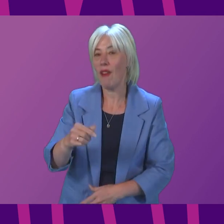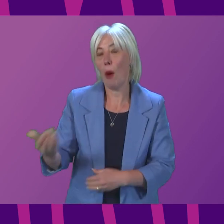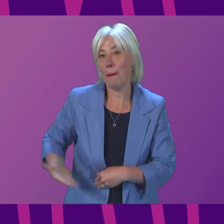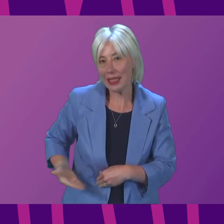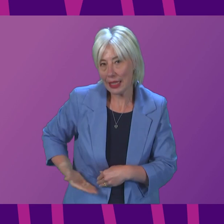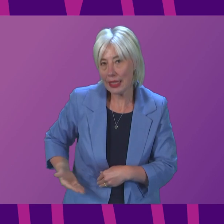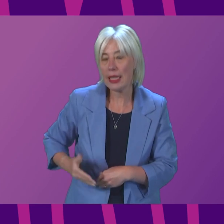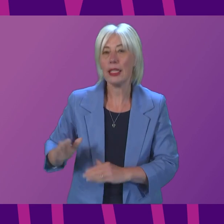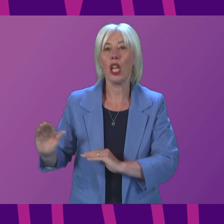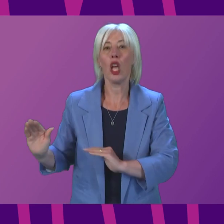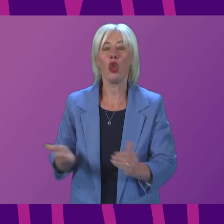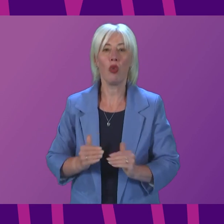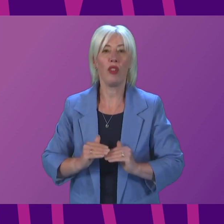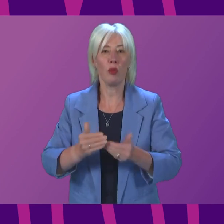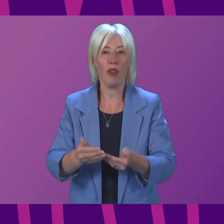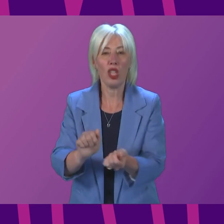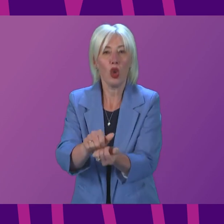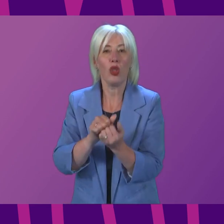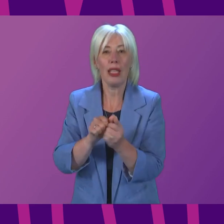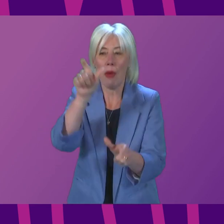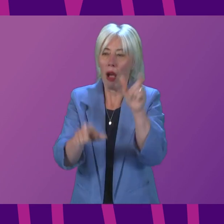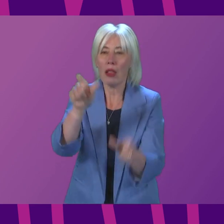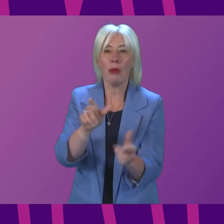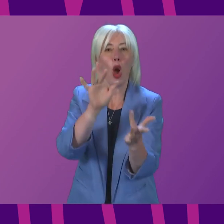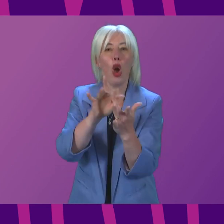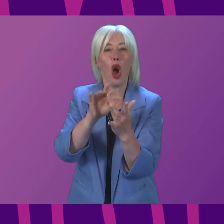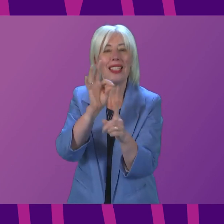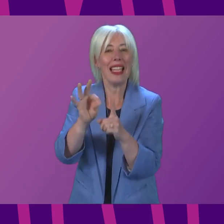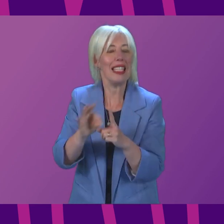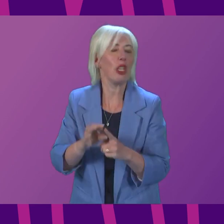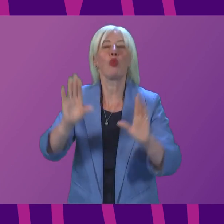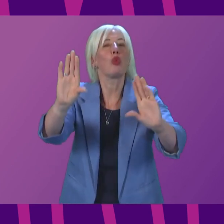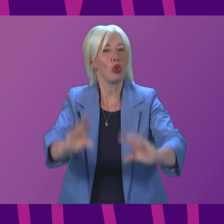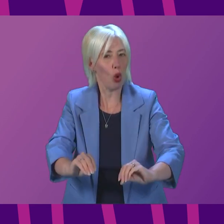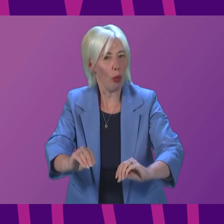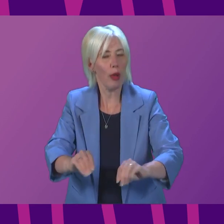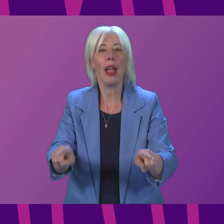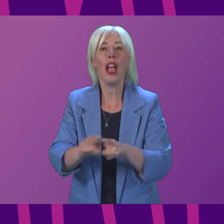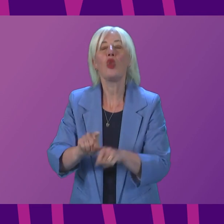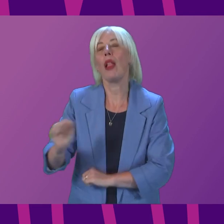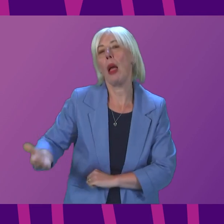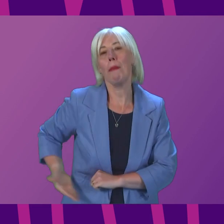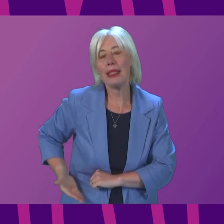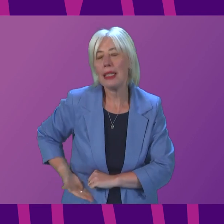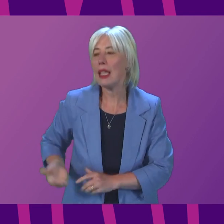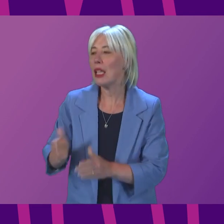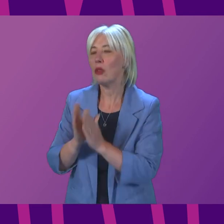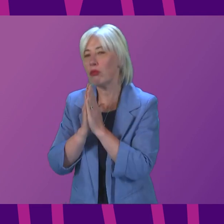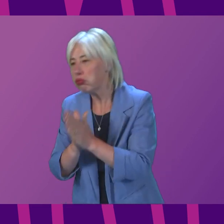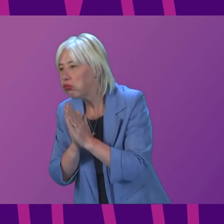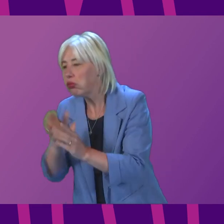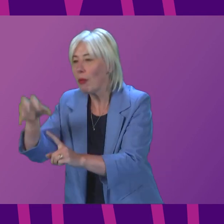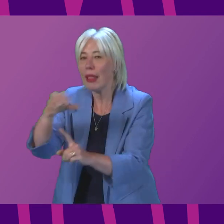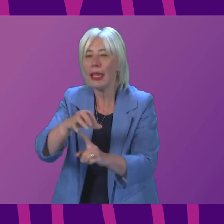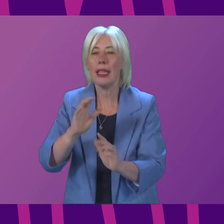businesses and service providers to retain customer contact details will end, and so too will the requirement for businesses, places of worship and